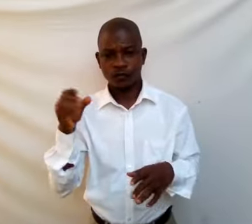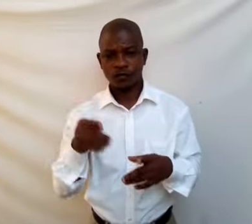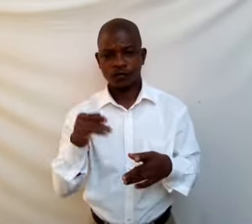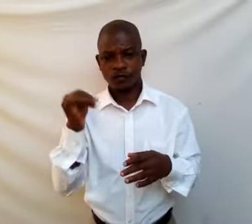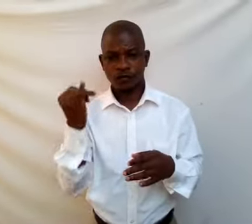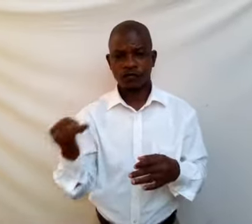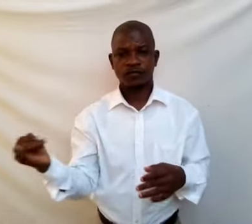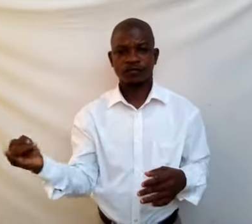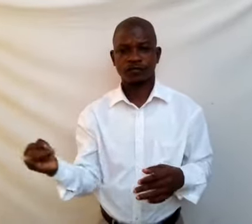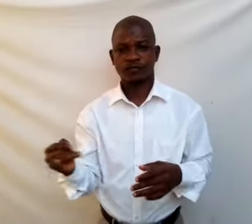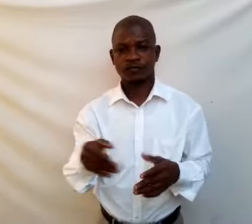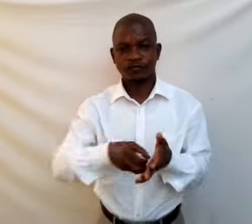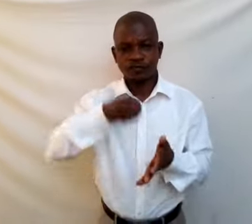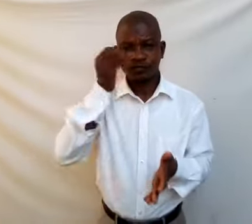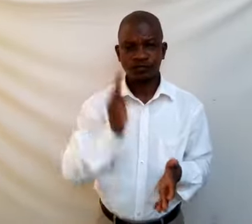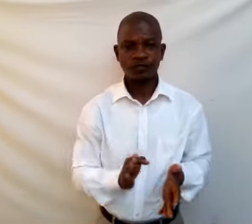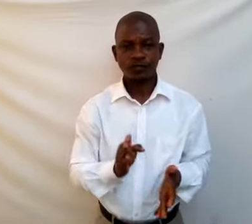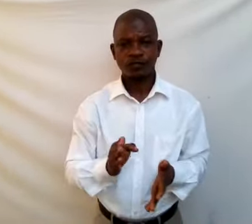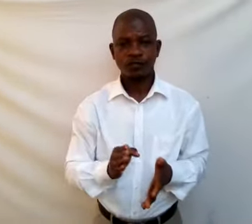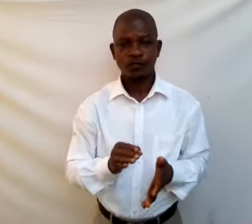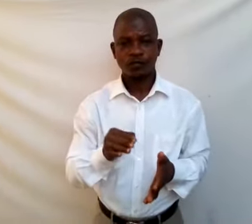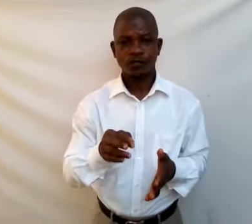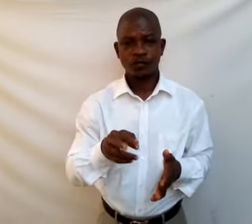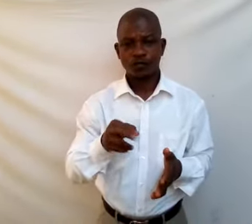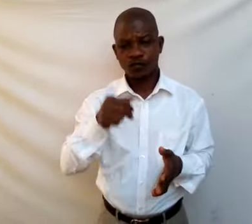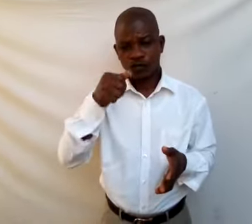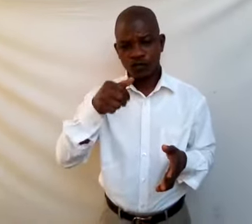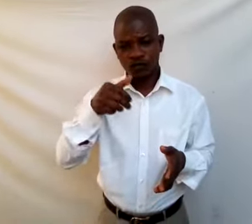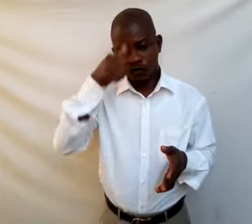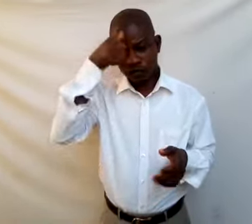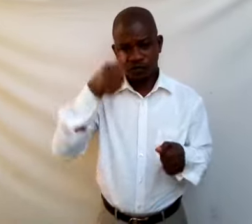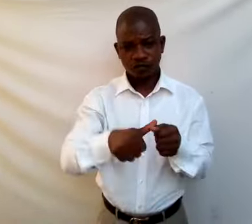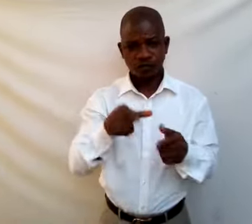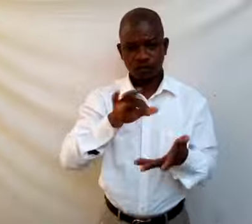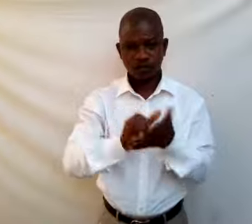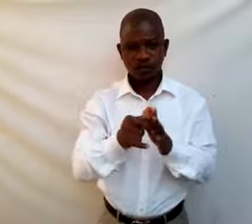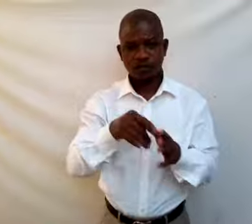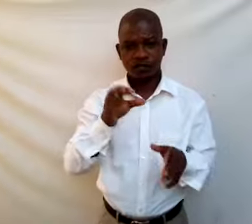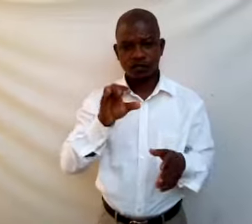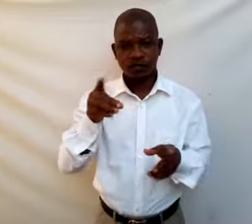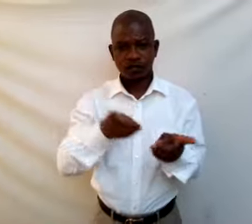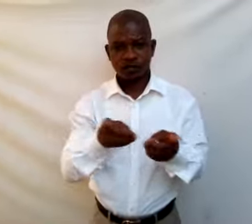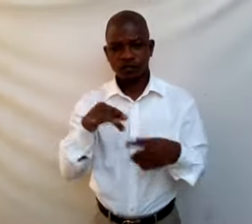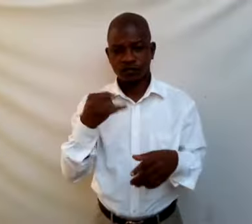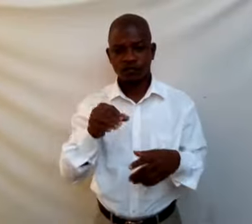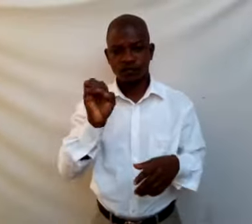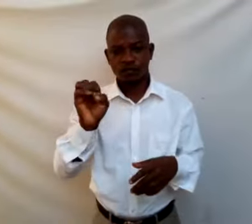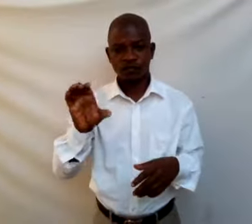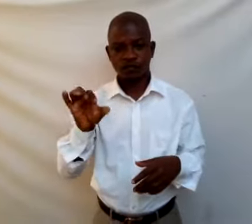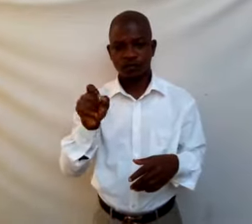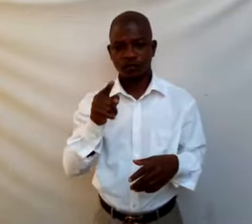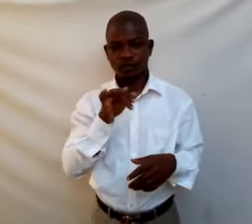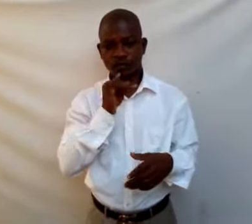Students, recall the definition of ecology. That's correct.